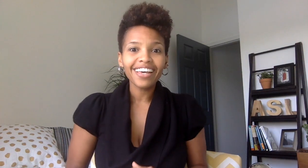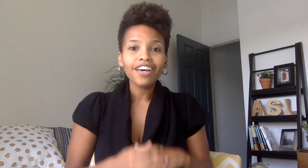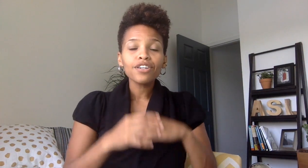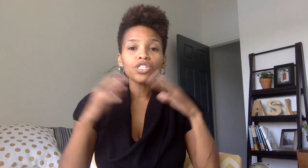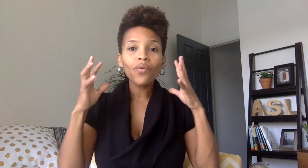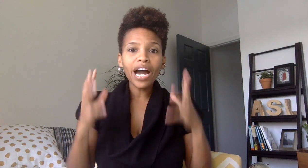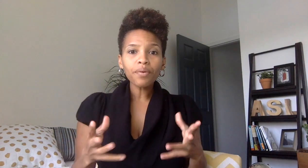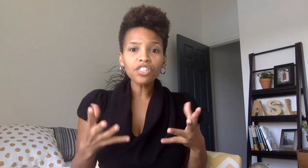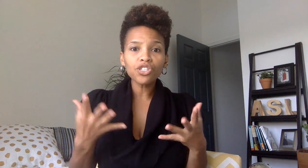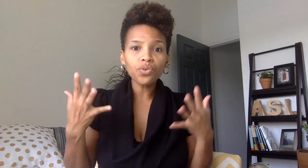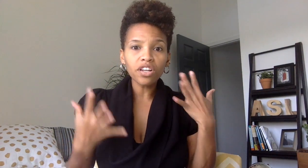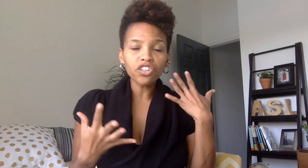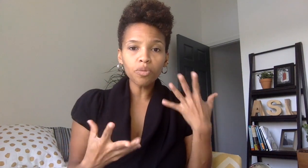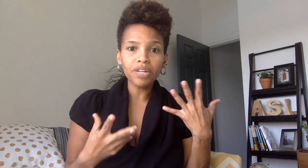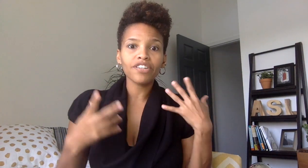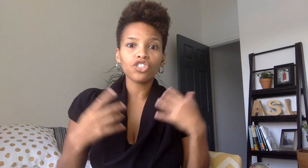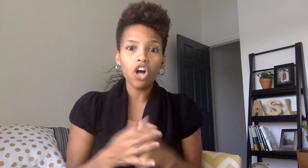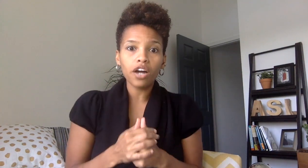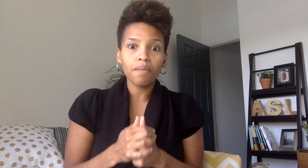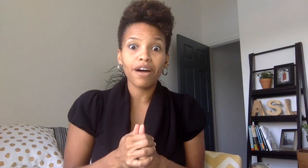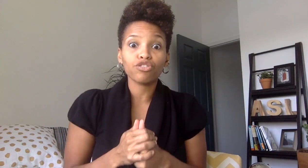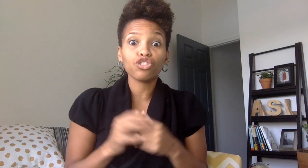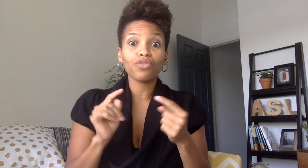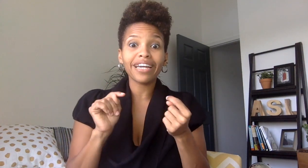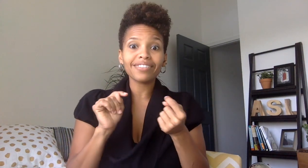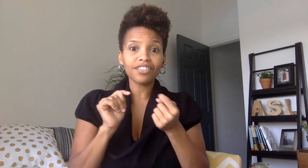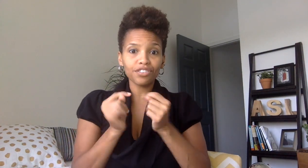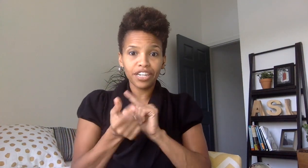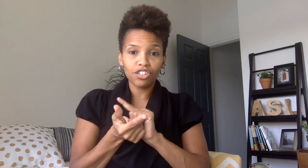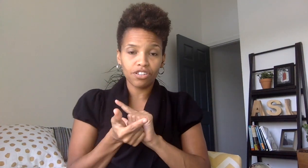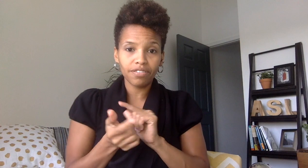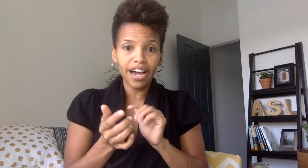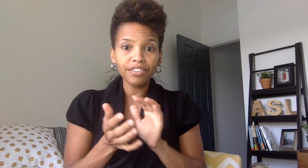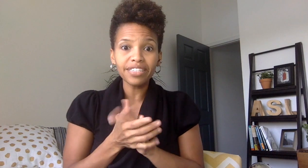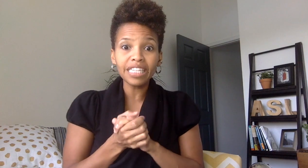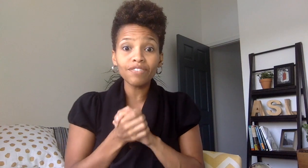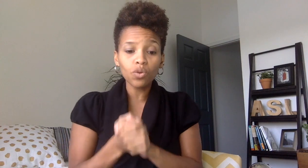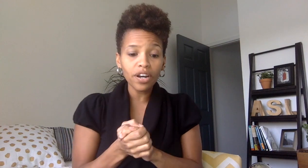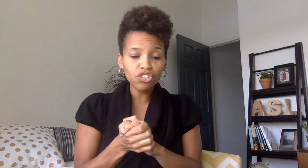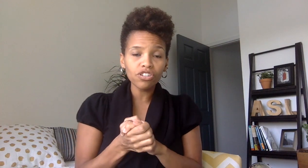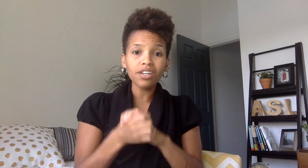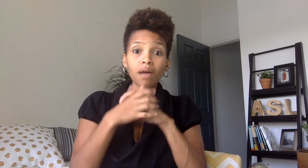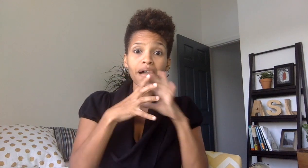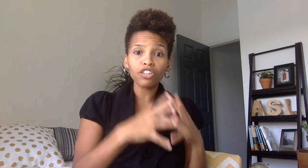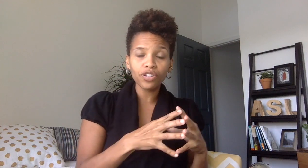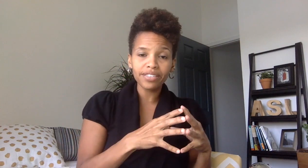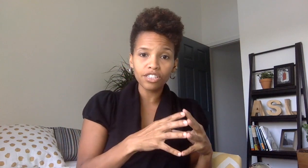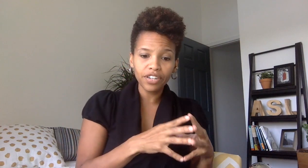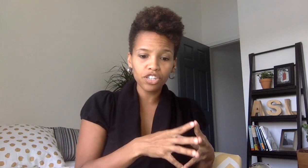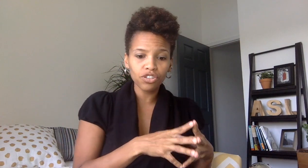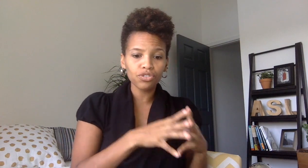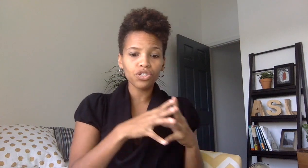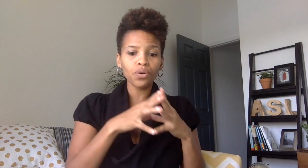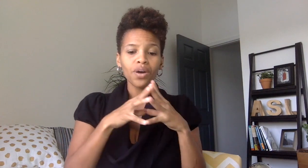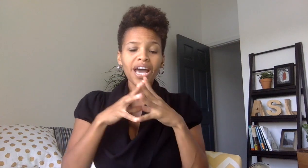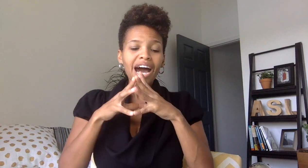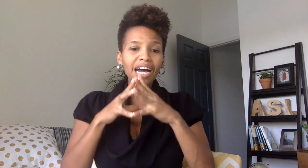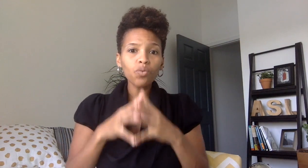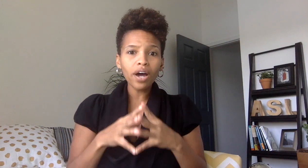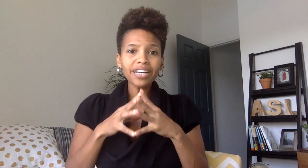so I want to do a little bit of a talk about transliteration I received a question about transliteration so I want to